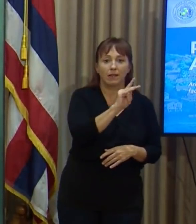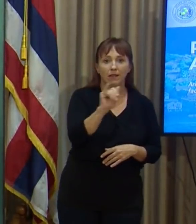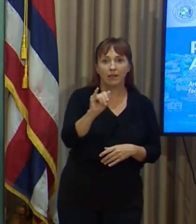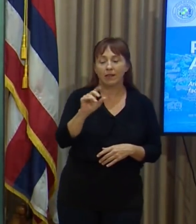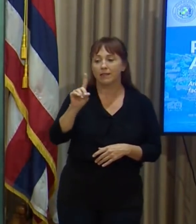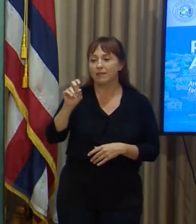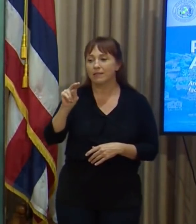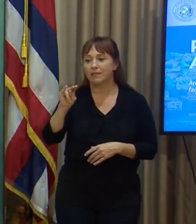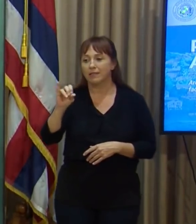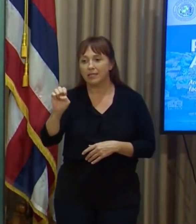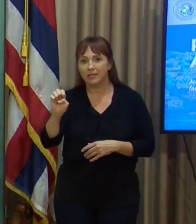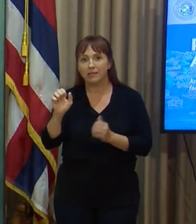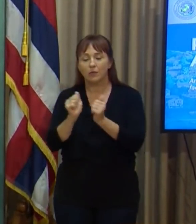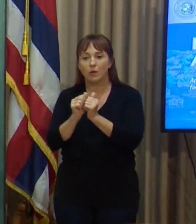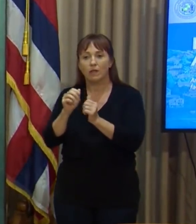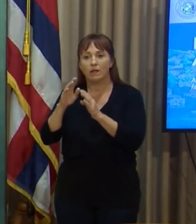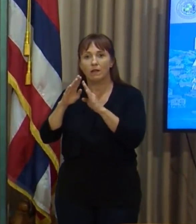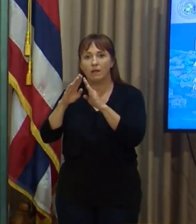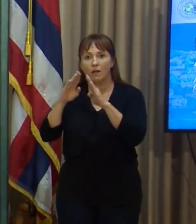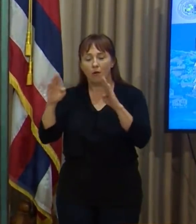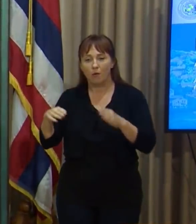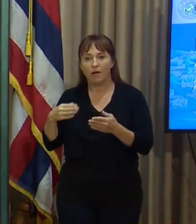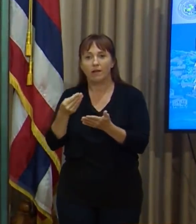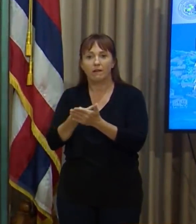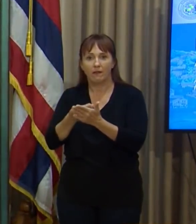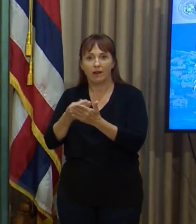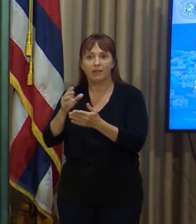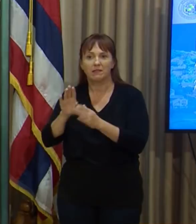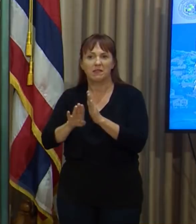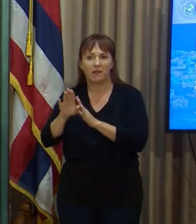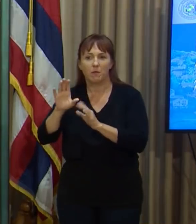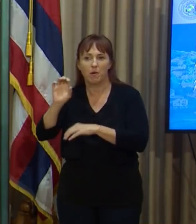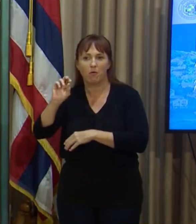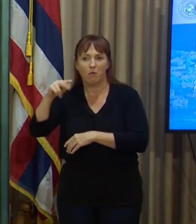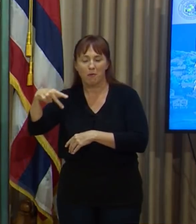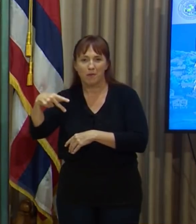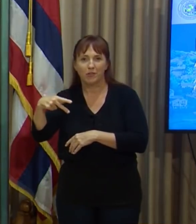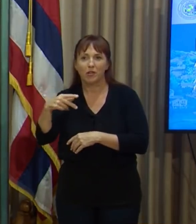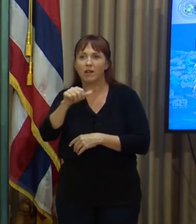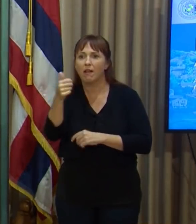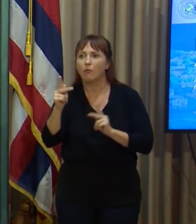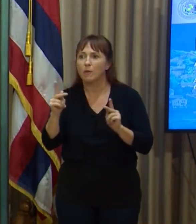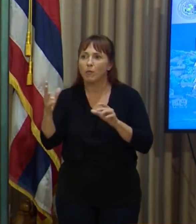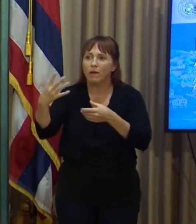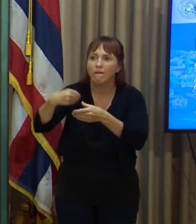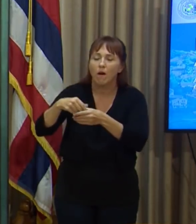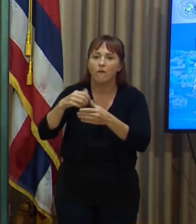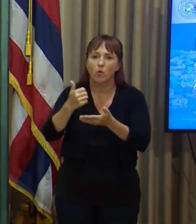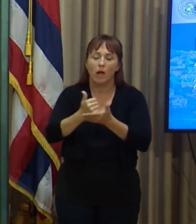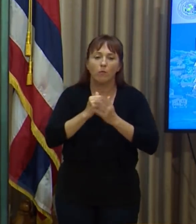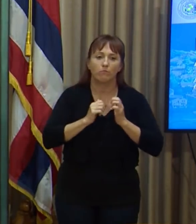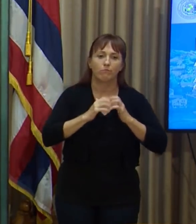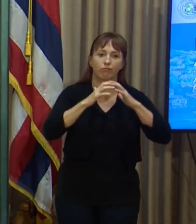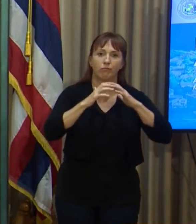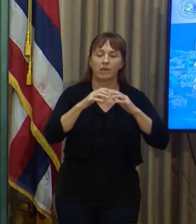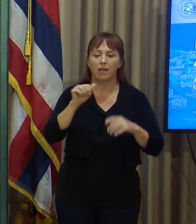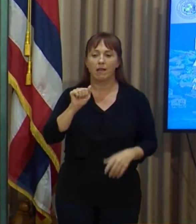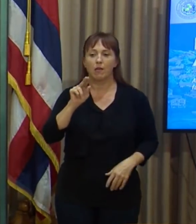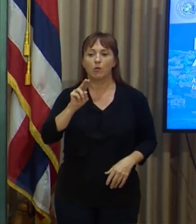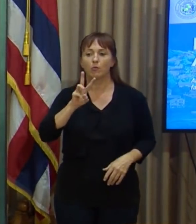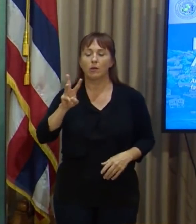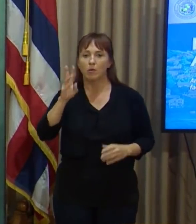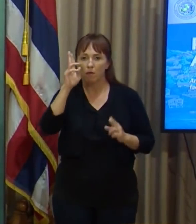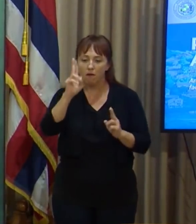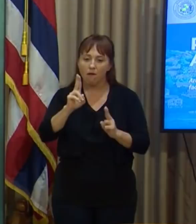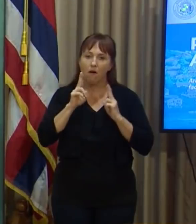with the Hawaii Housing Finance and Development Corporation, and others who help to make this initiative a reality. AUW is honored to